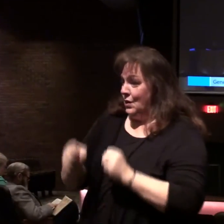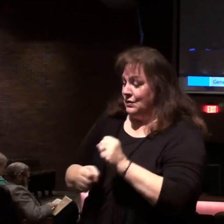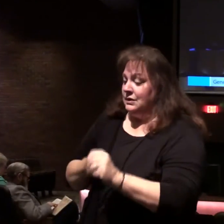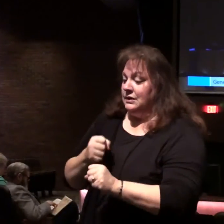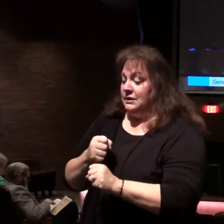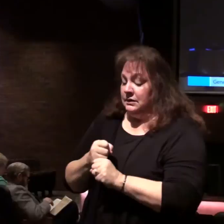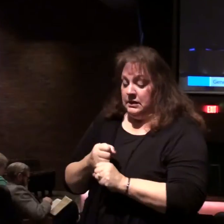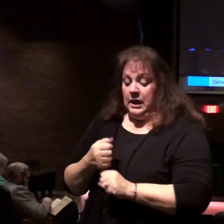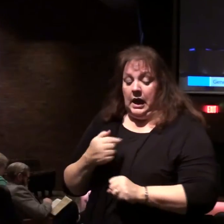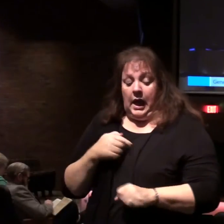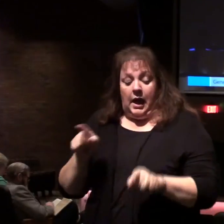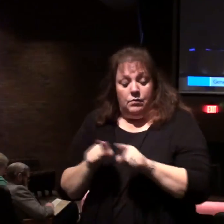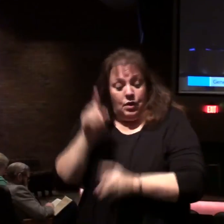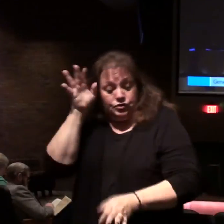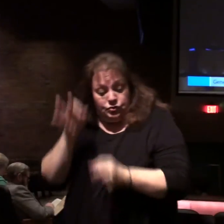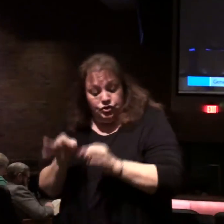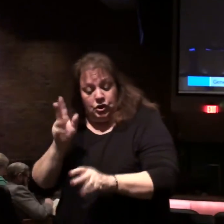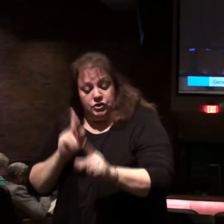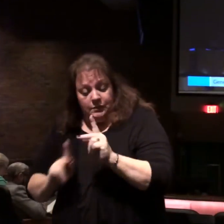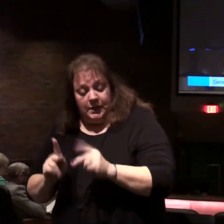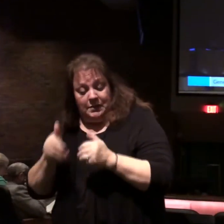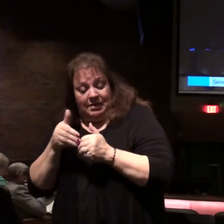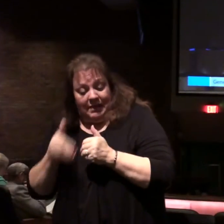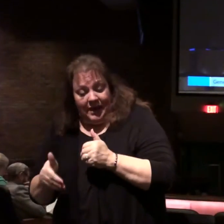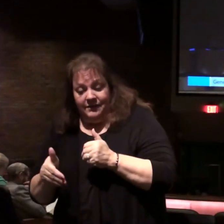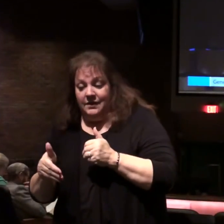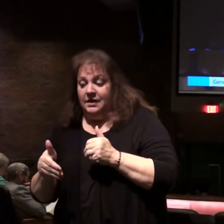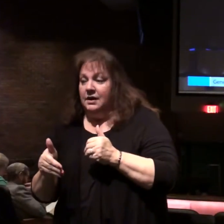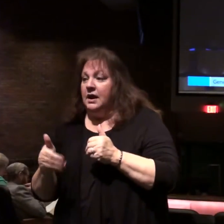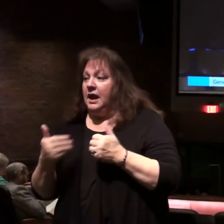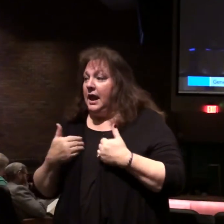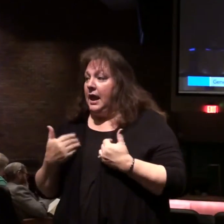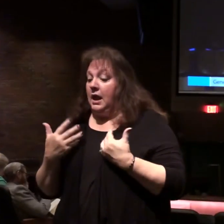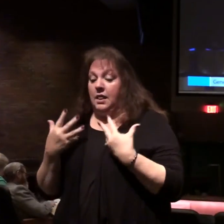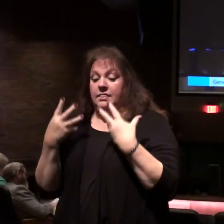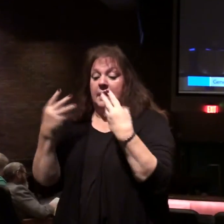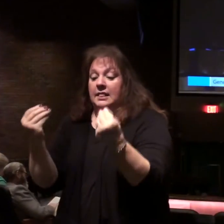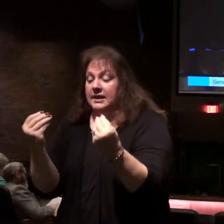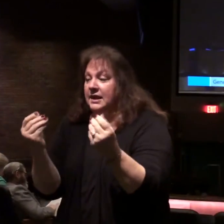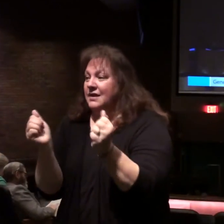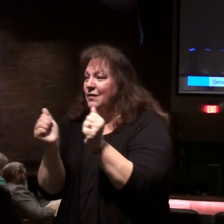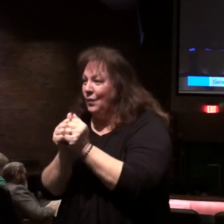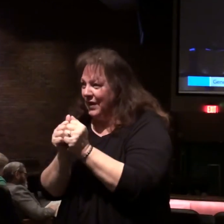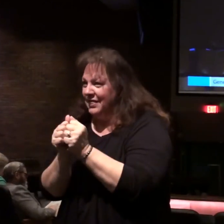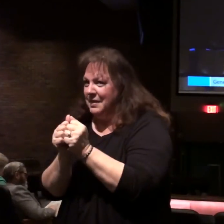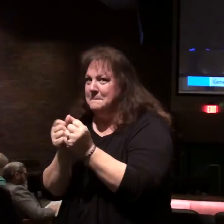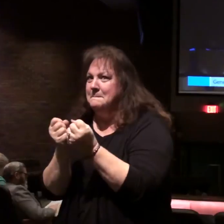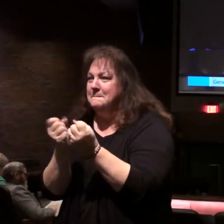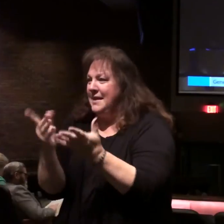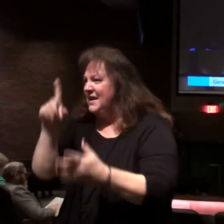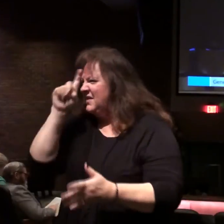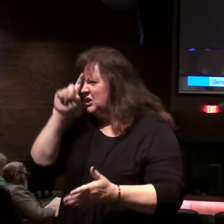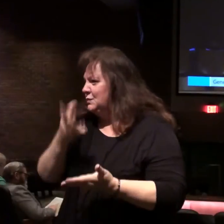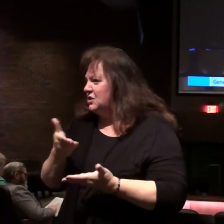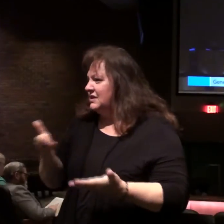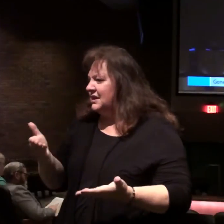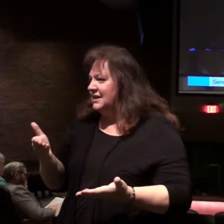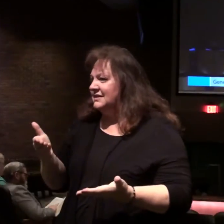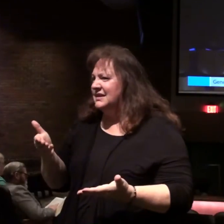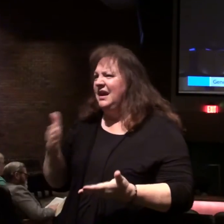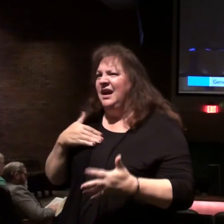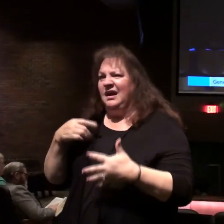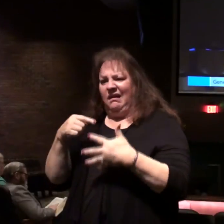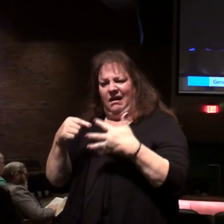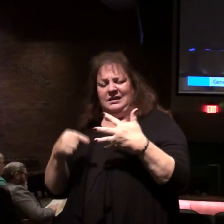I will also judge the nation whom they serve. Afterwards, they'll come out with many possessions. Remember how detailed that is. This